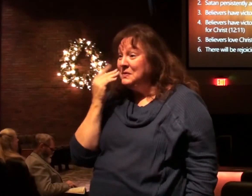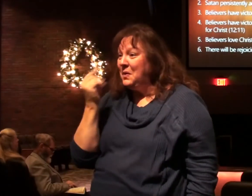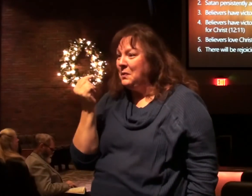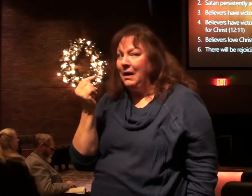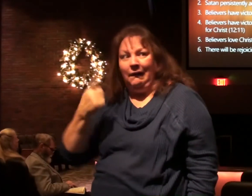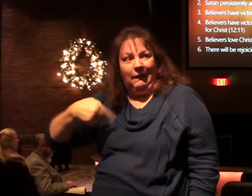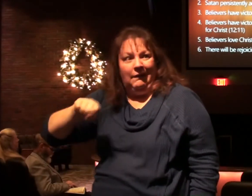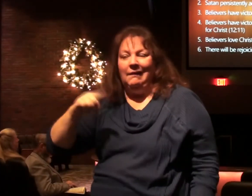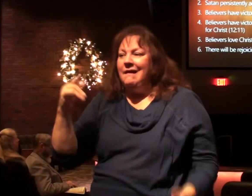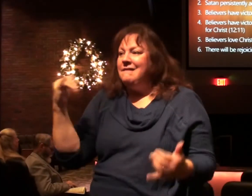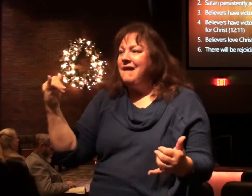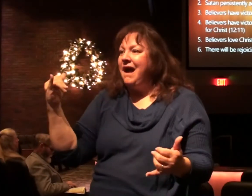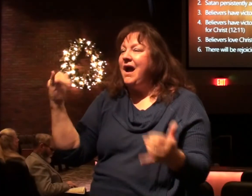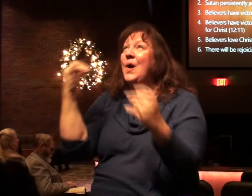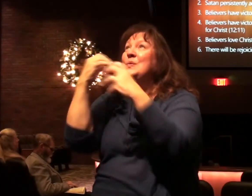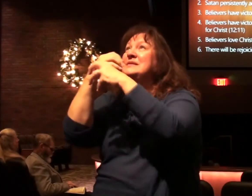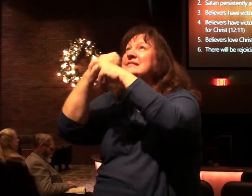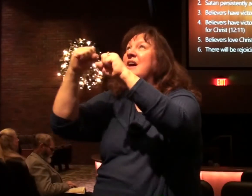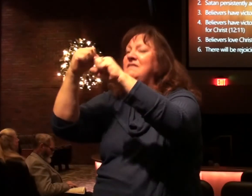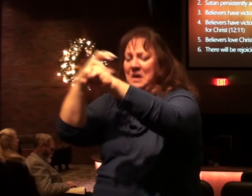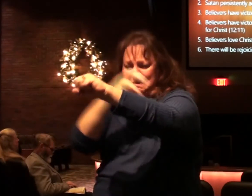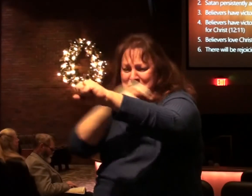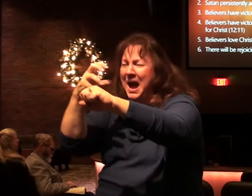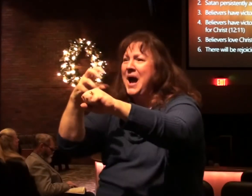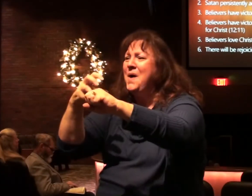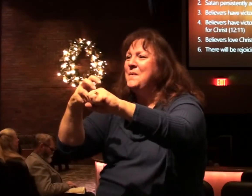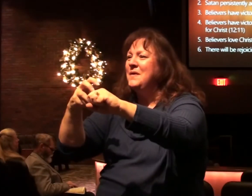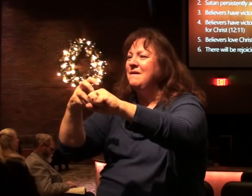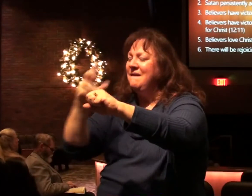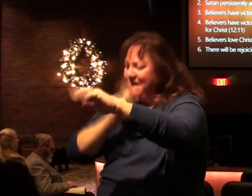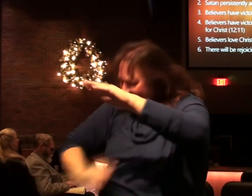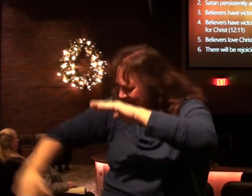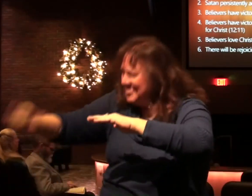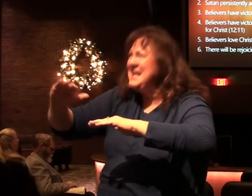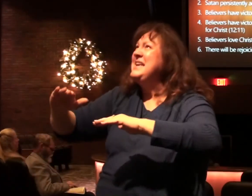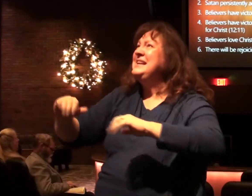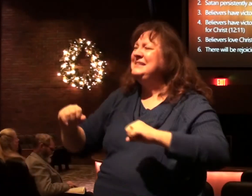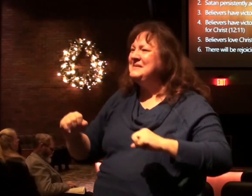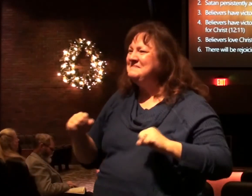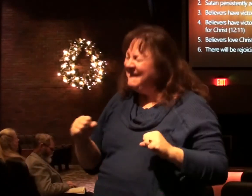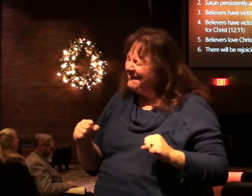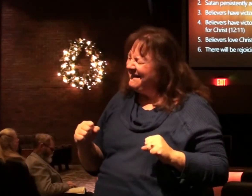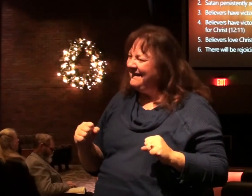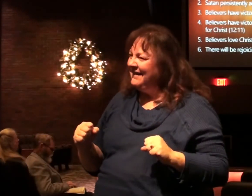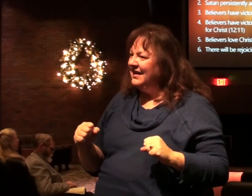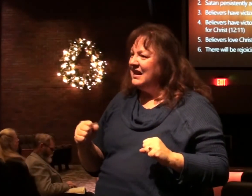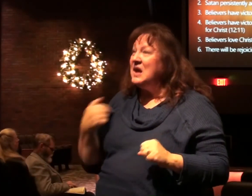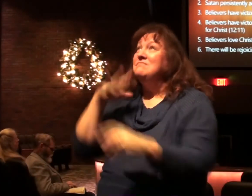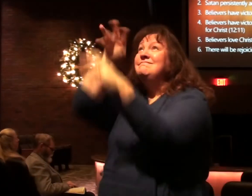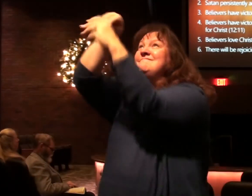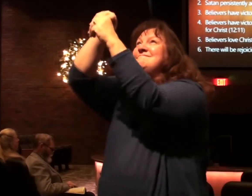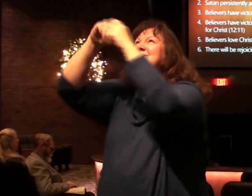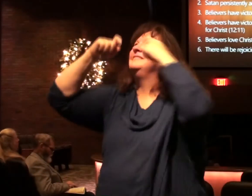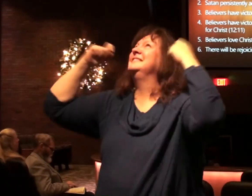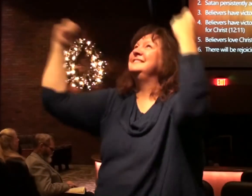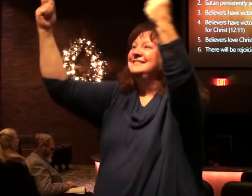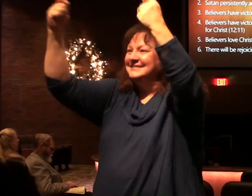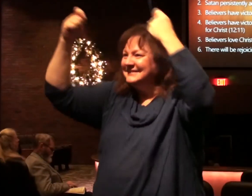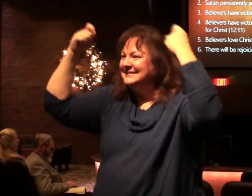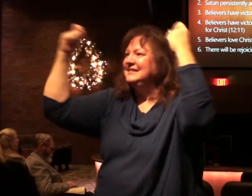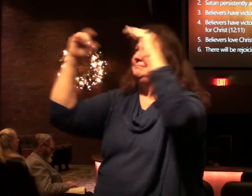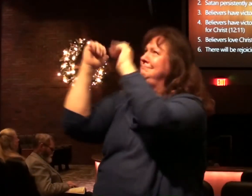We'll be there now the salvation the power the kingdom will be part of the celebration.